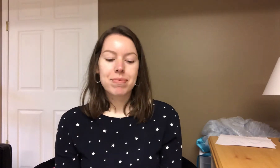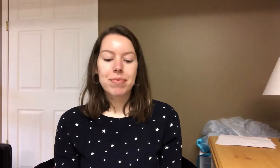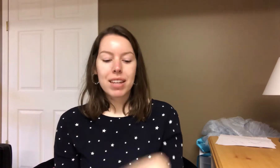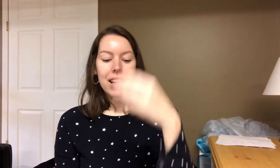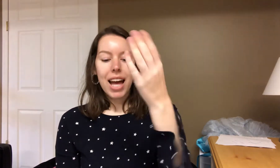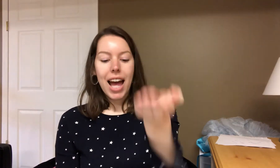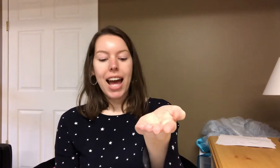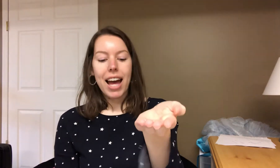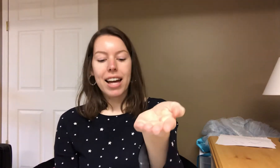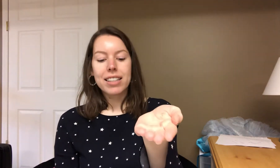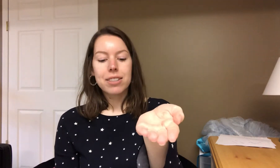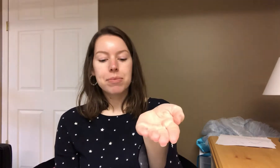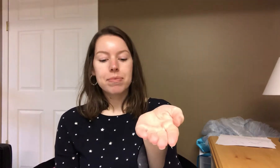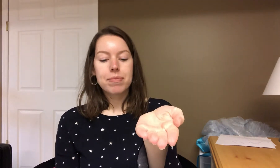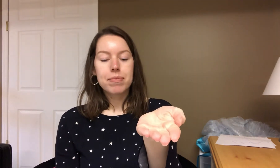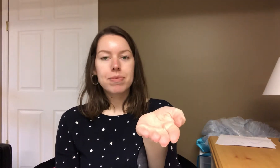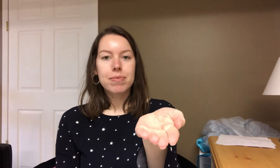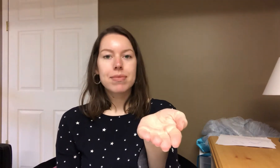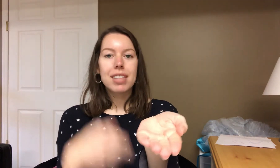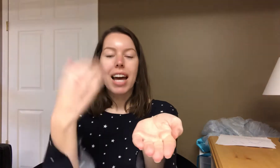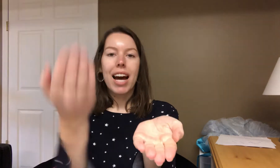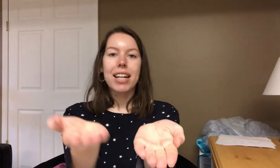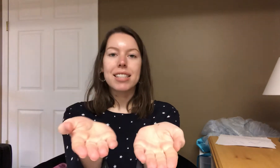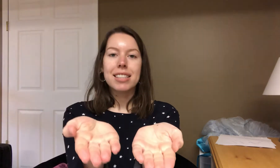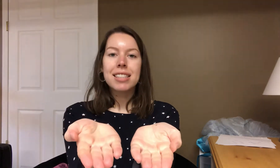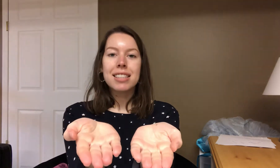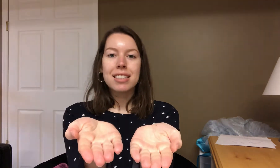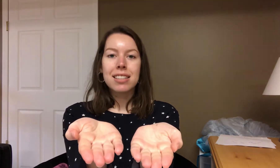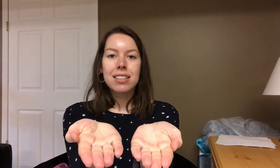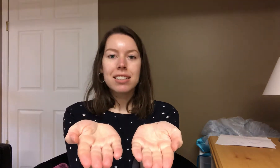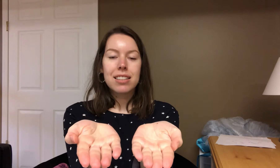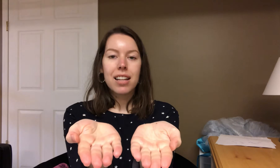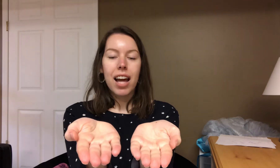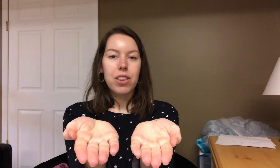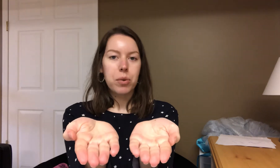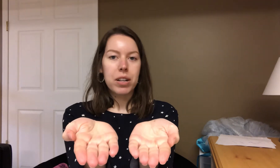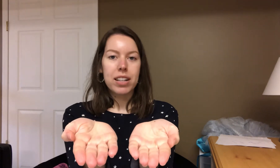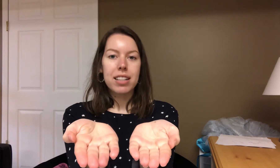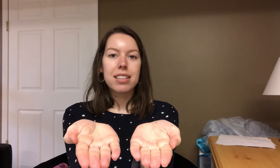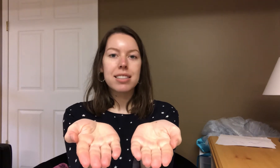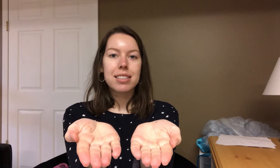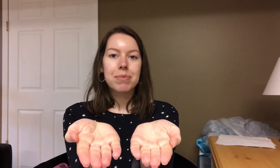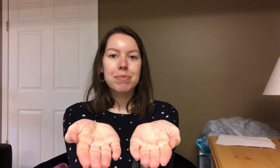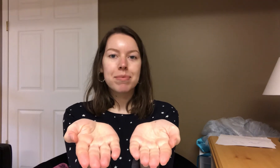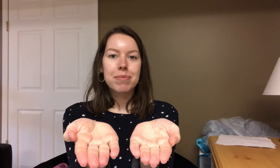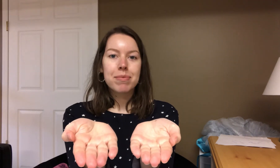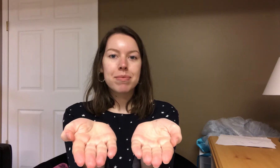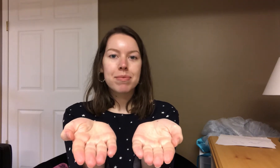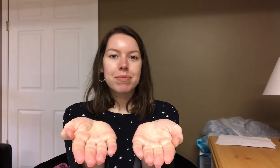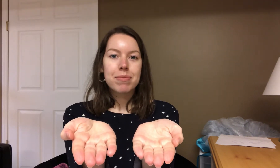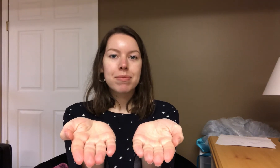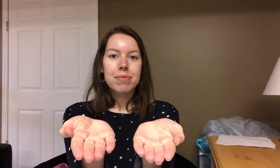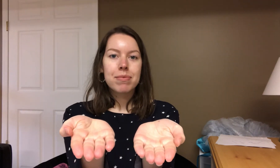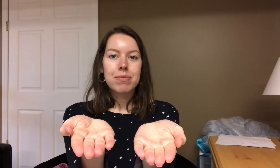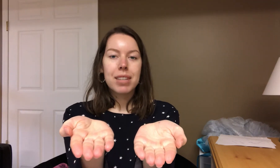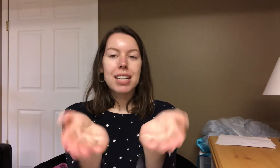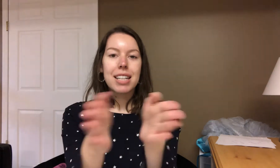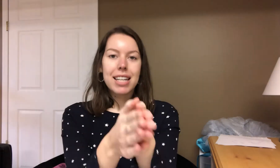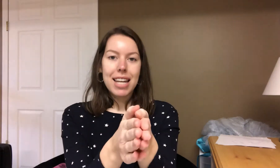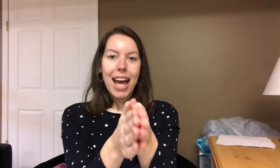Ag. Add nuh and the word is nag.